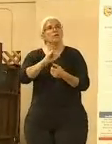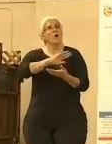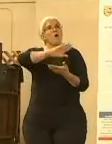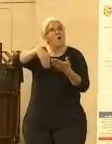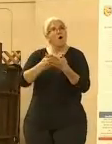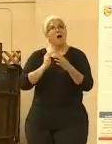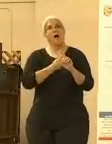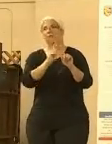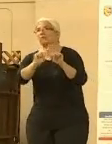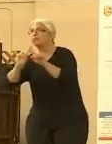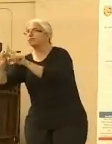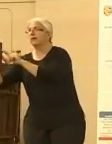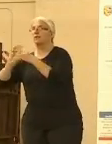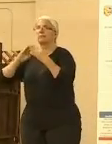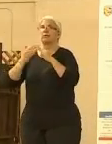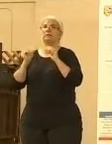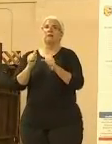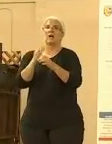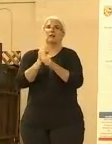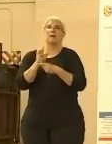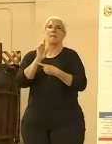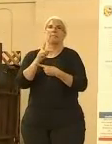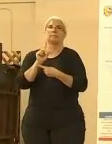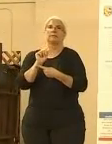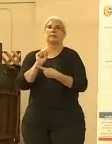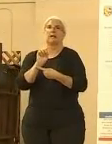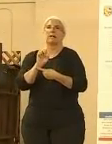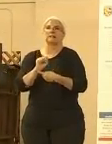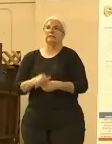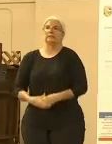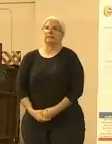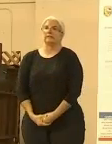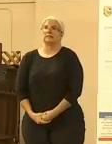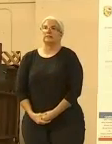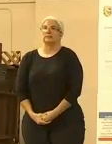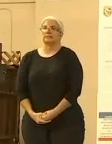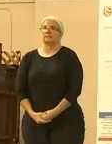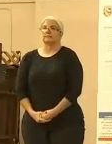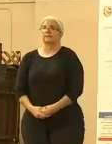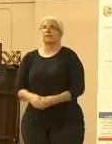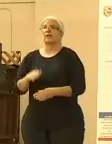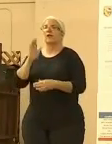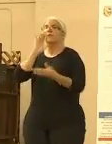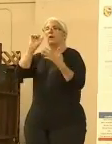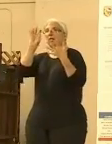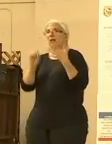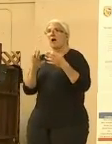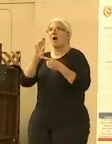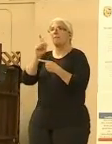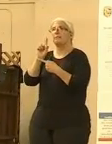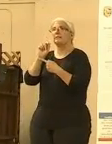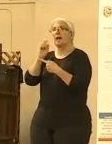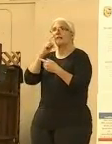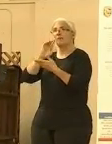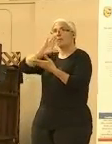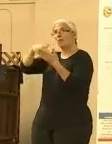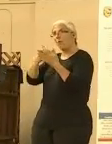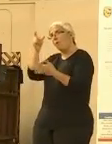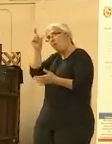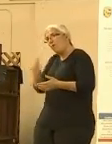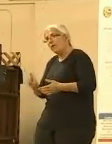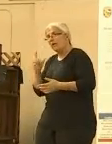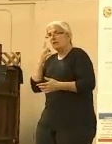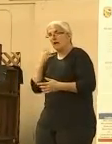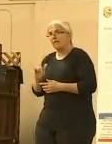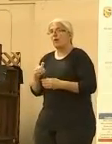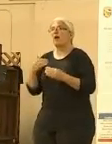morning with just a quick statewide summary. Over 14,000 firefighters continue to battle more than two dozen